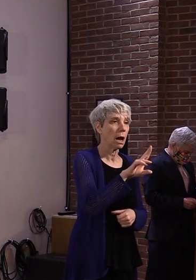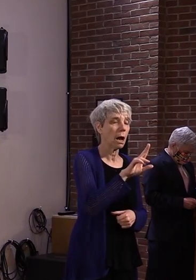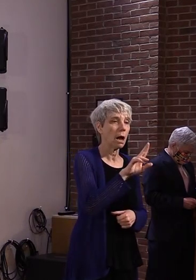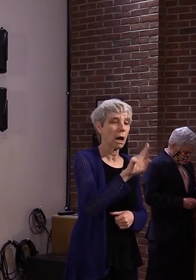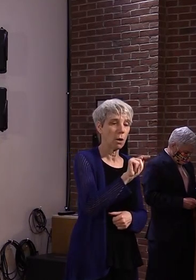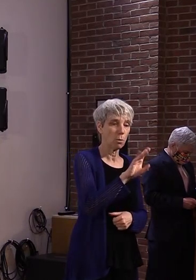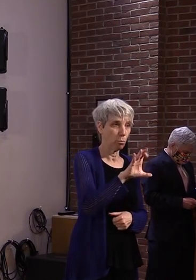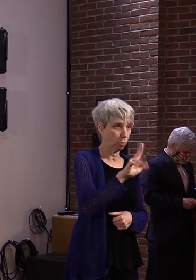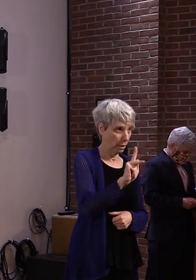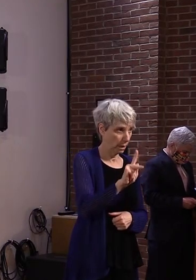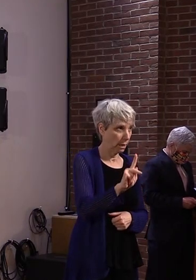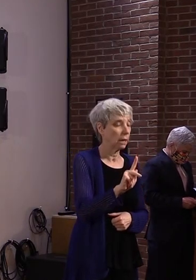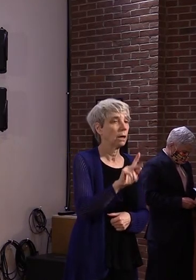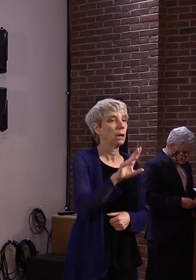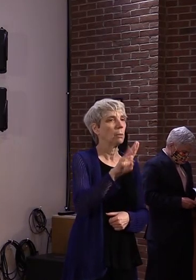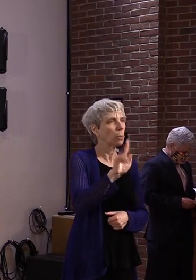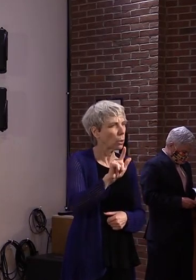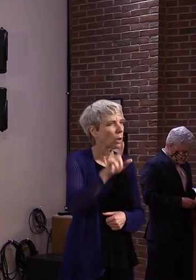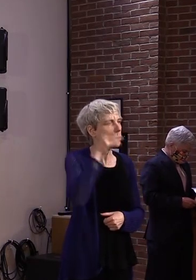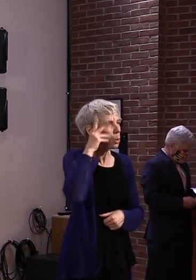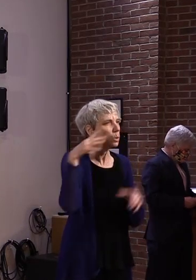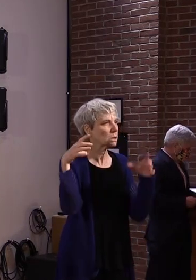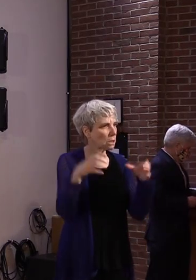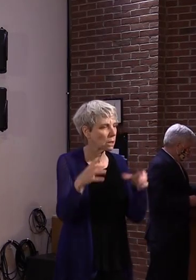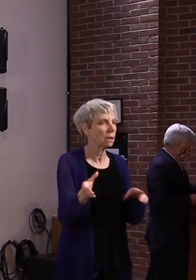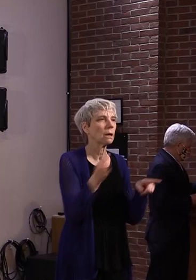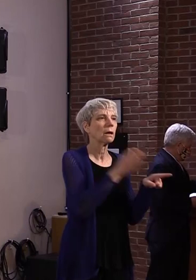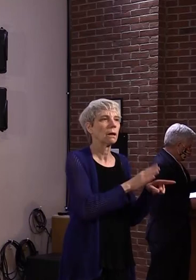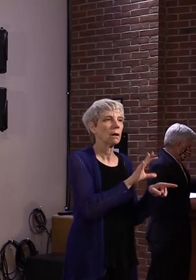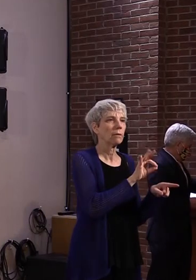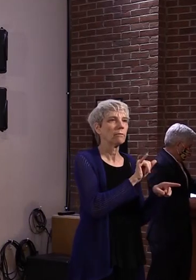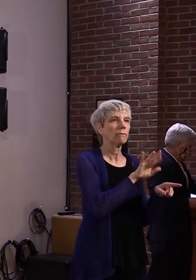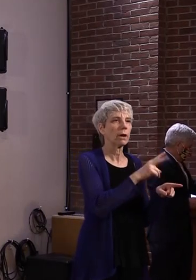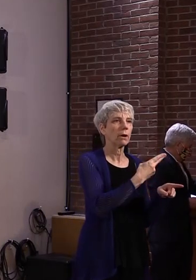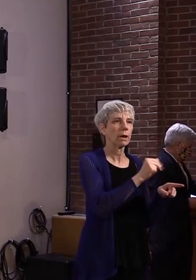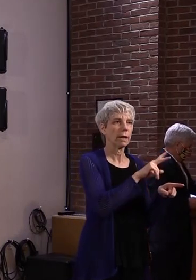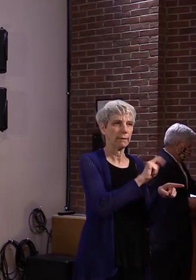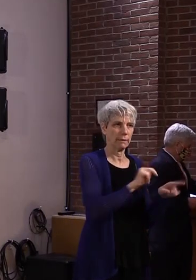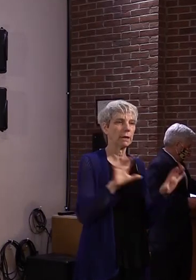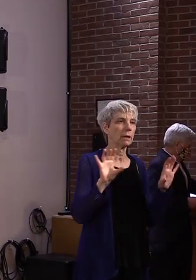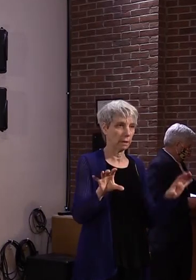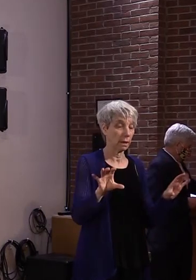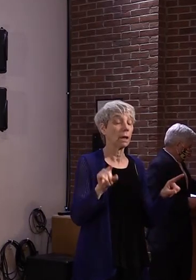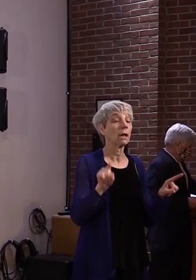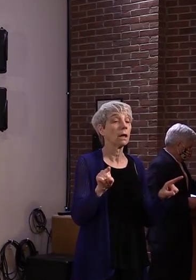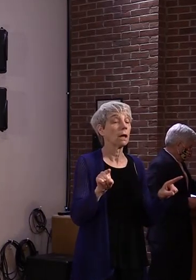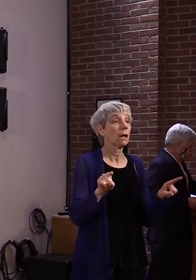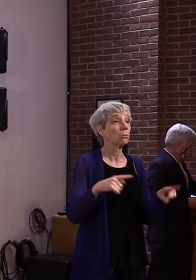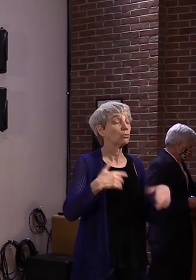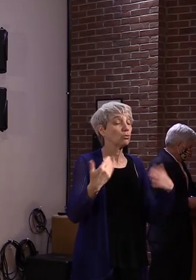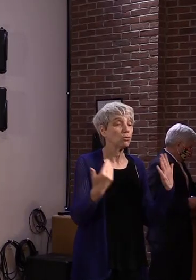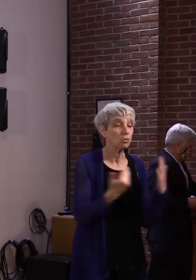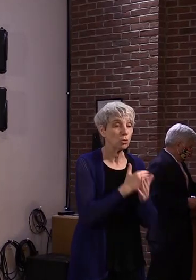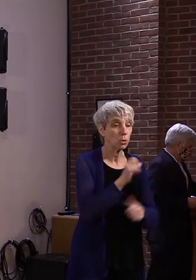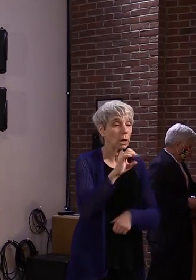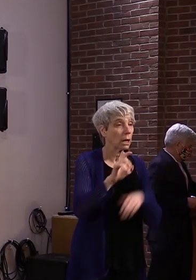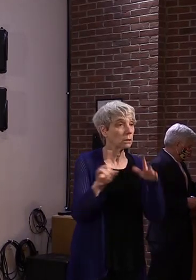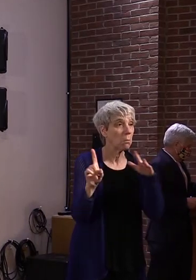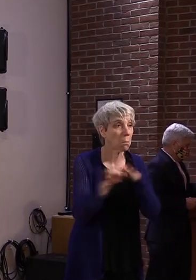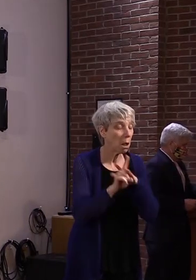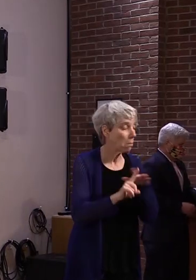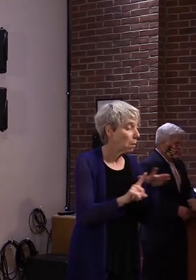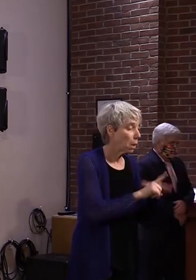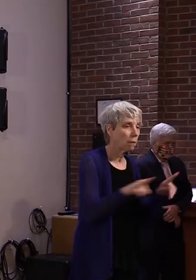following, Burlington-Winooski and Fairhaven, there have not been any new cases in seven